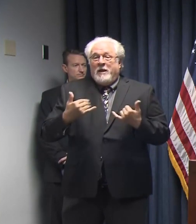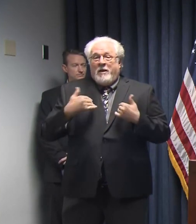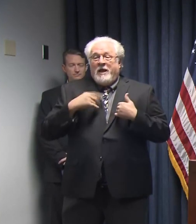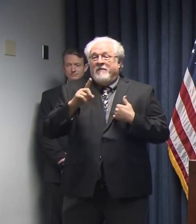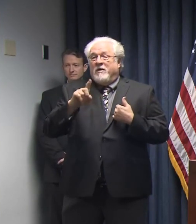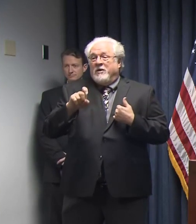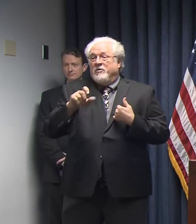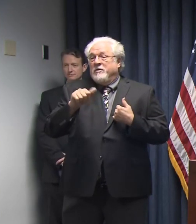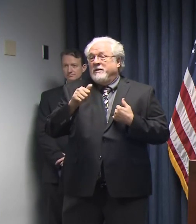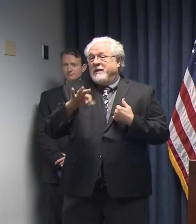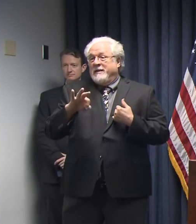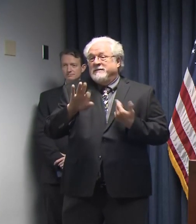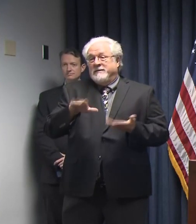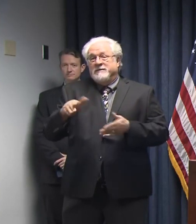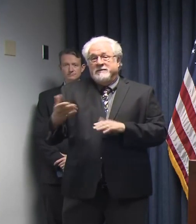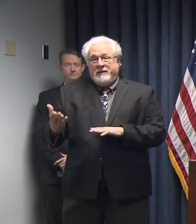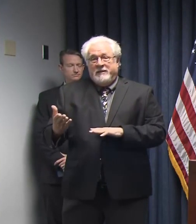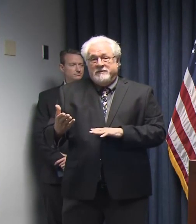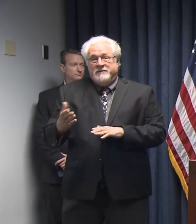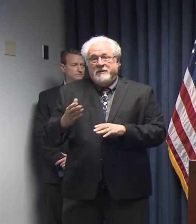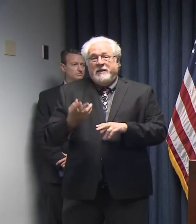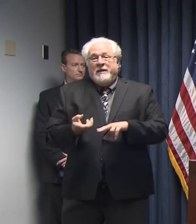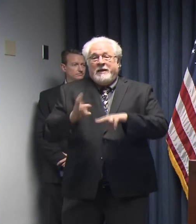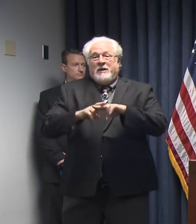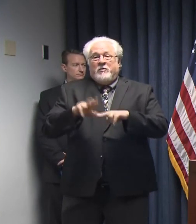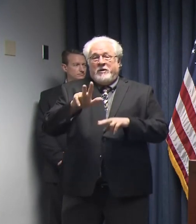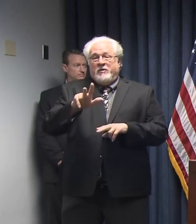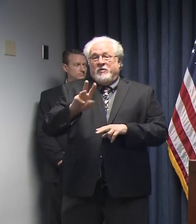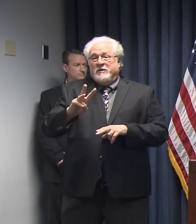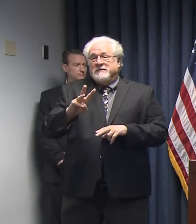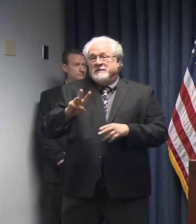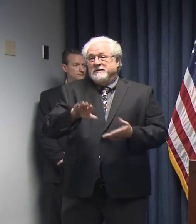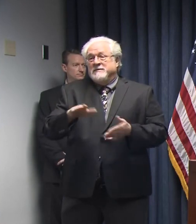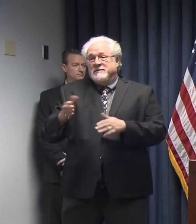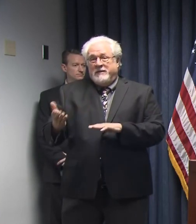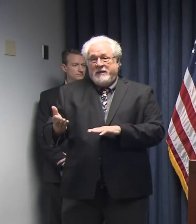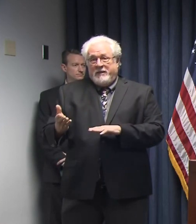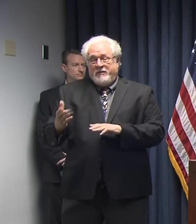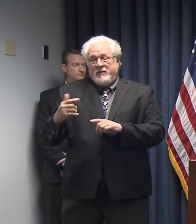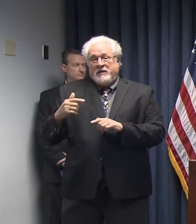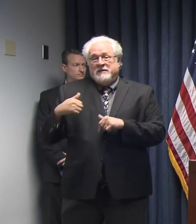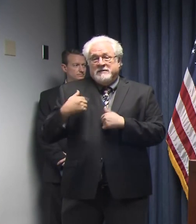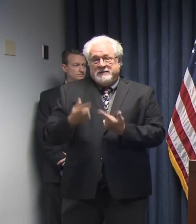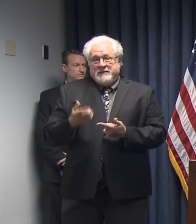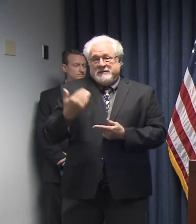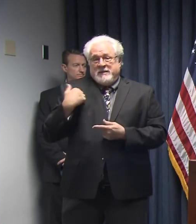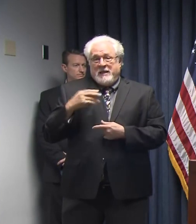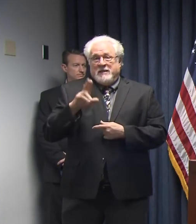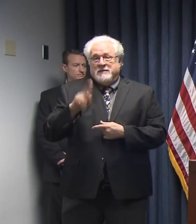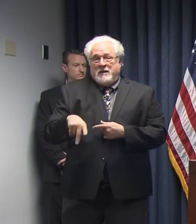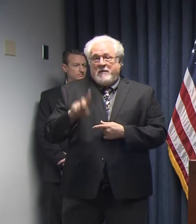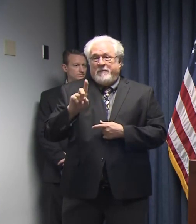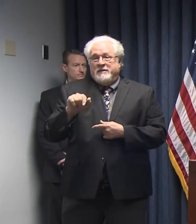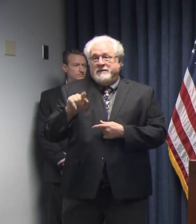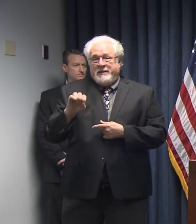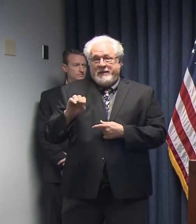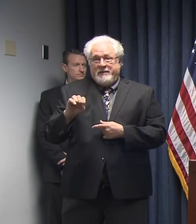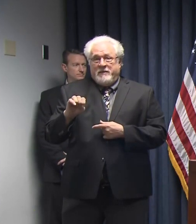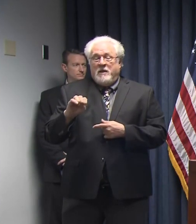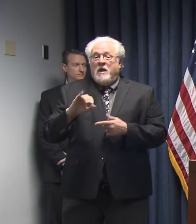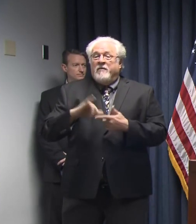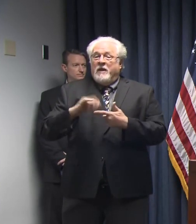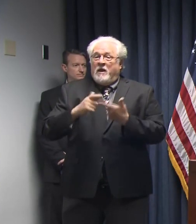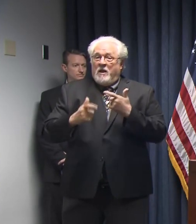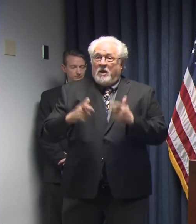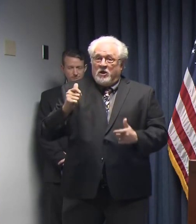119 deaths. That's an increase of 36 deaths since our last update. This is the largest